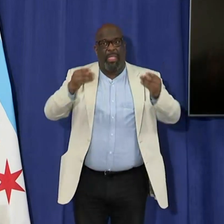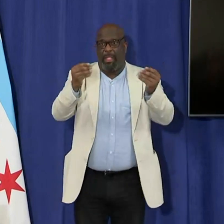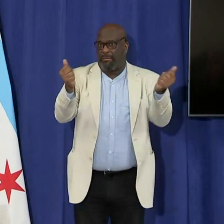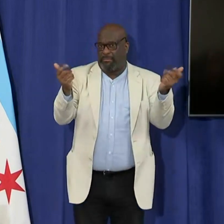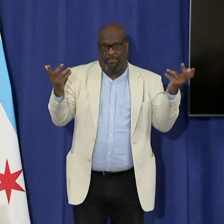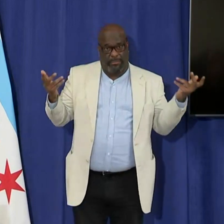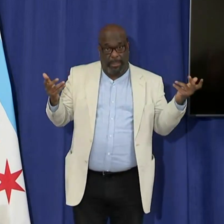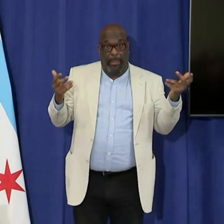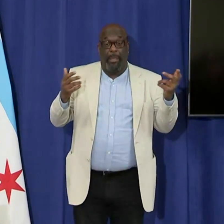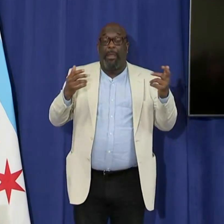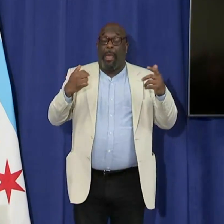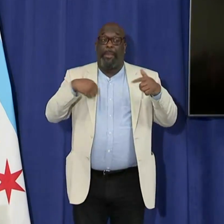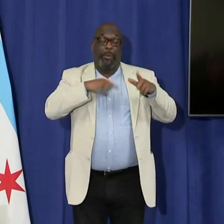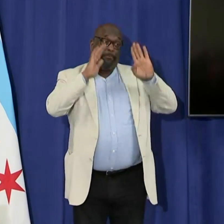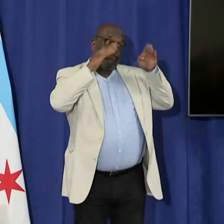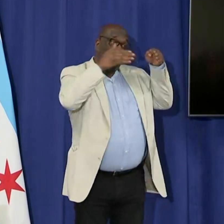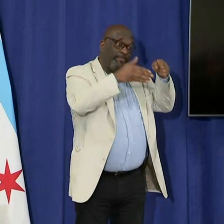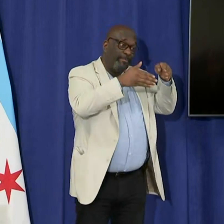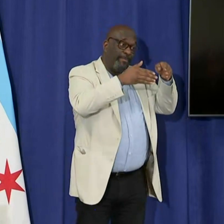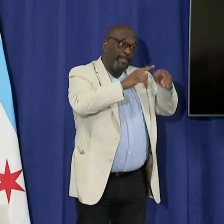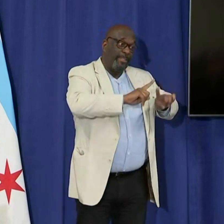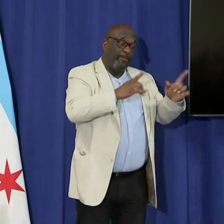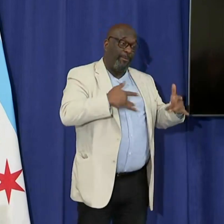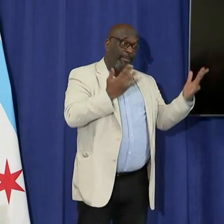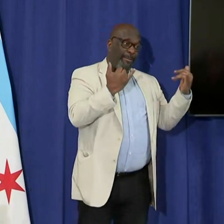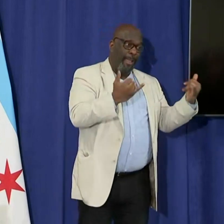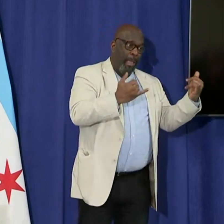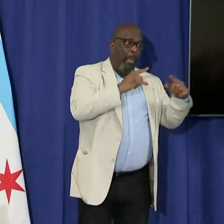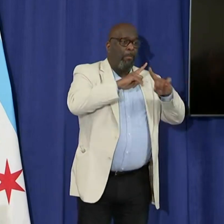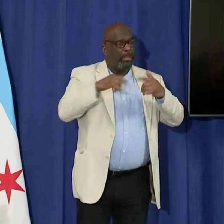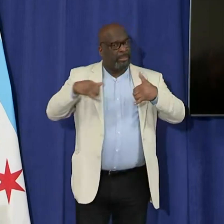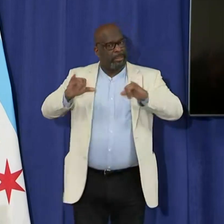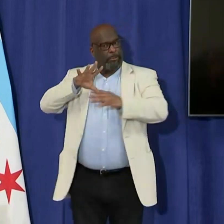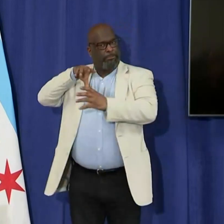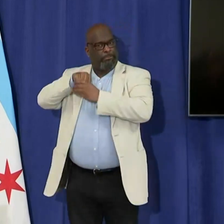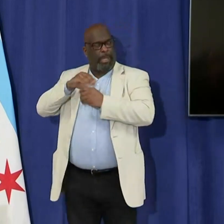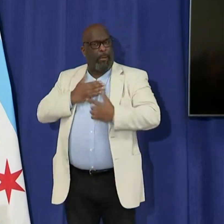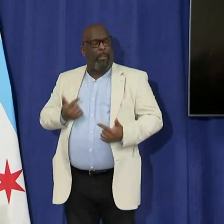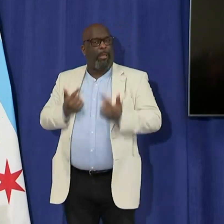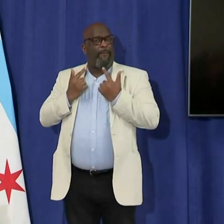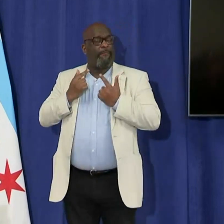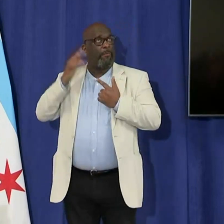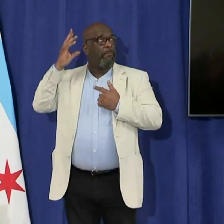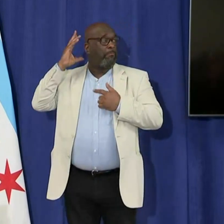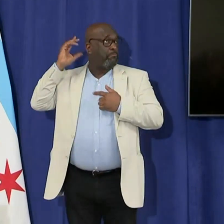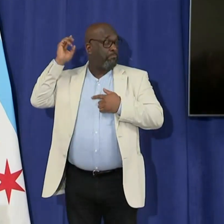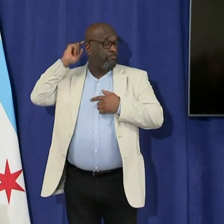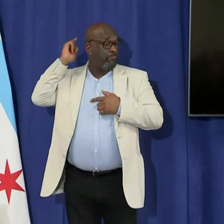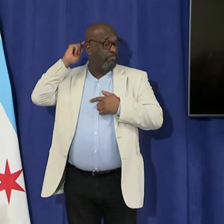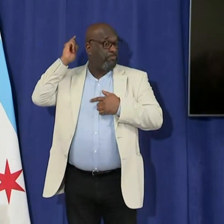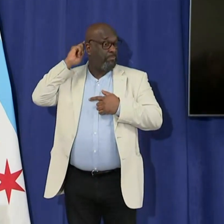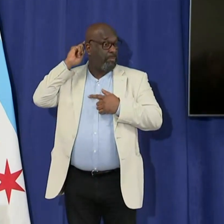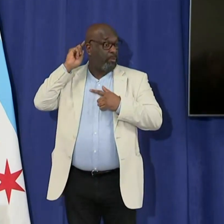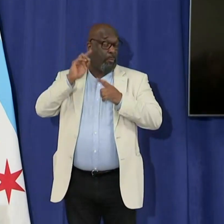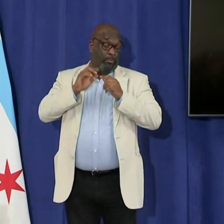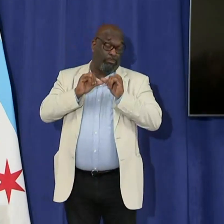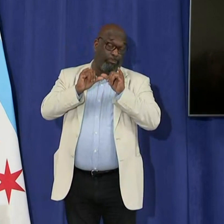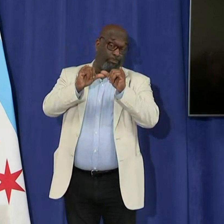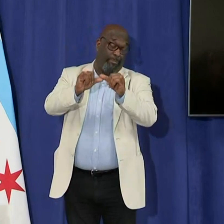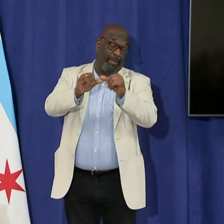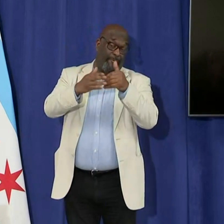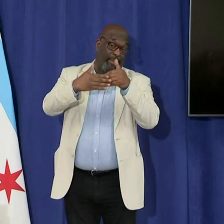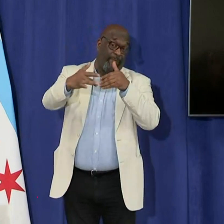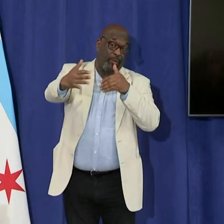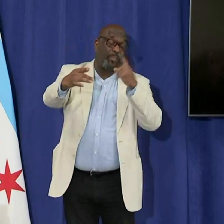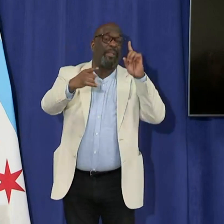elsewhere, but it's very much our present, and it's going to be our future until there is a viable